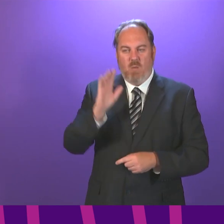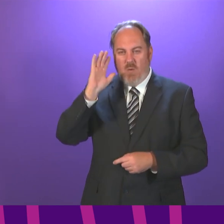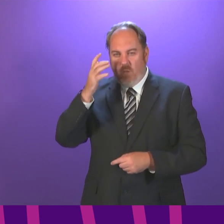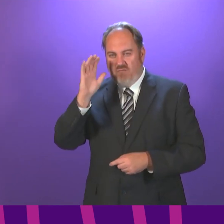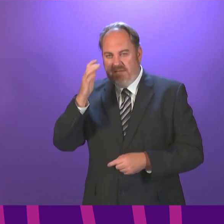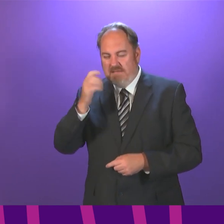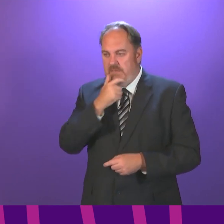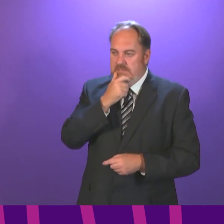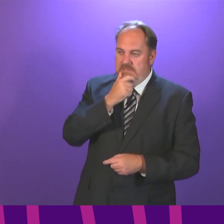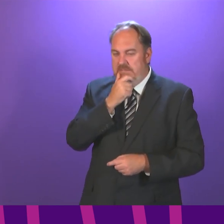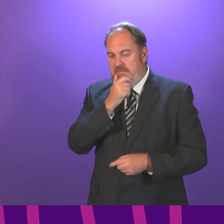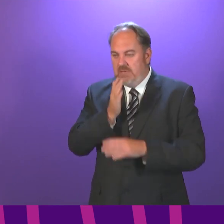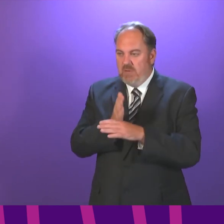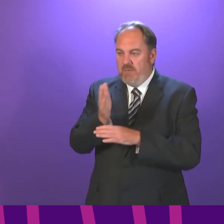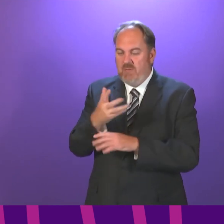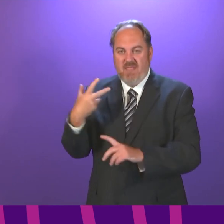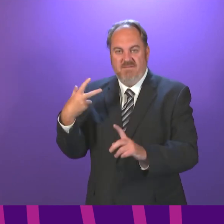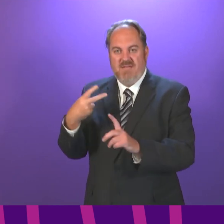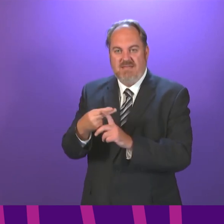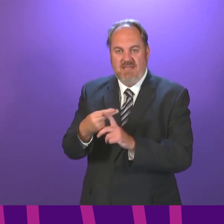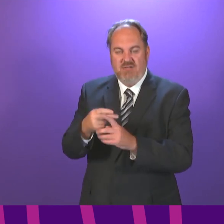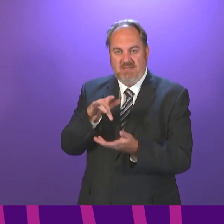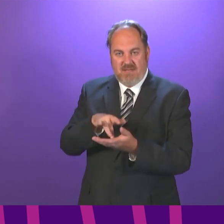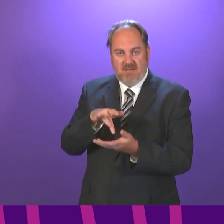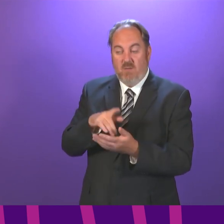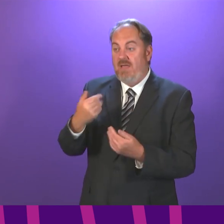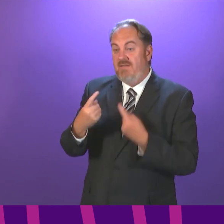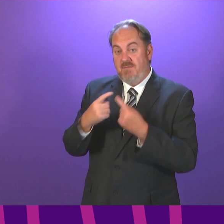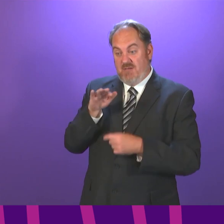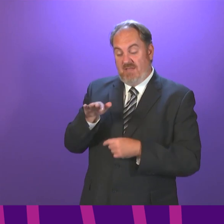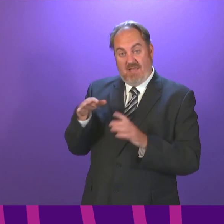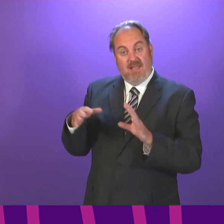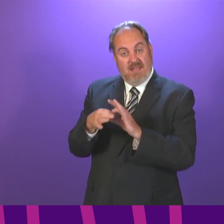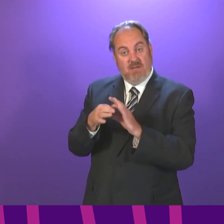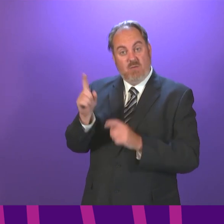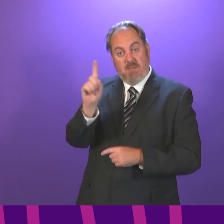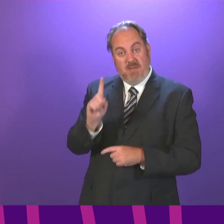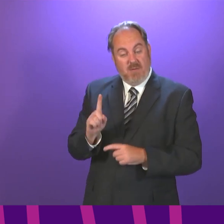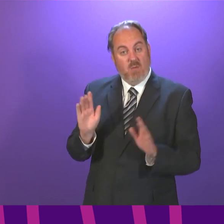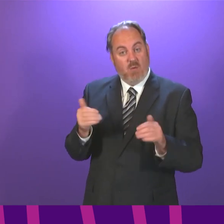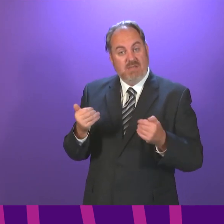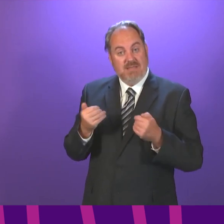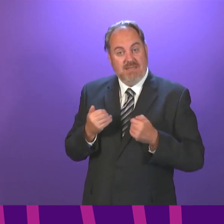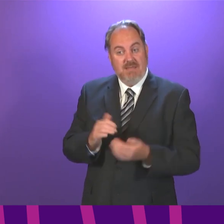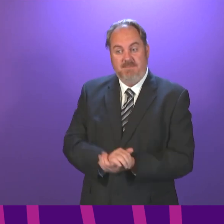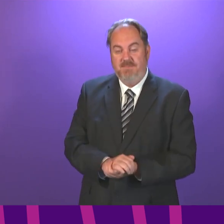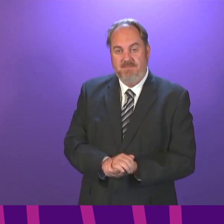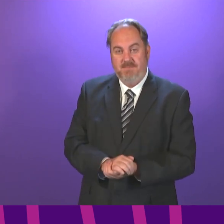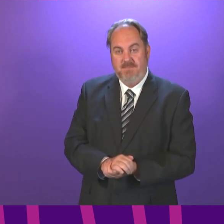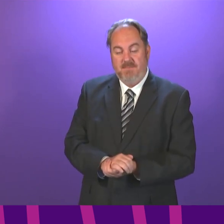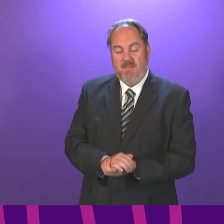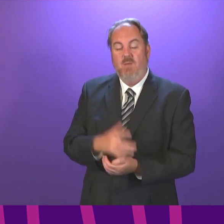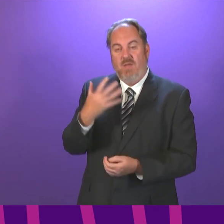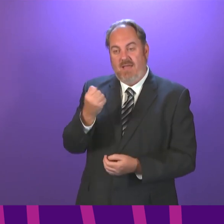visiting a vaccination centre, which will include some individuals with autism. I recognise that. There is information available on the NHS INFORM